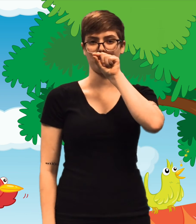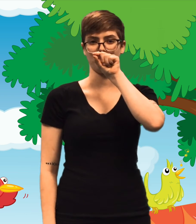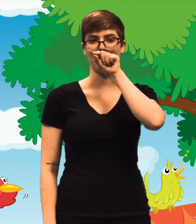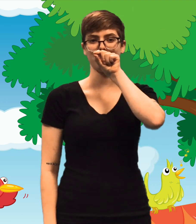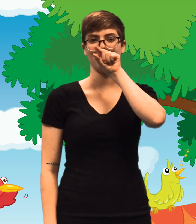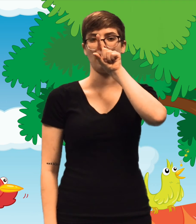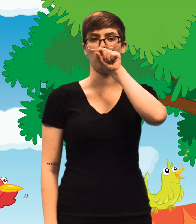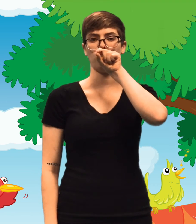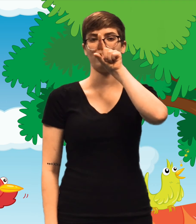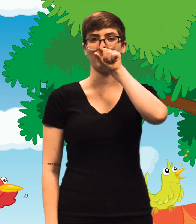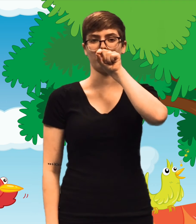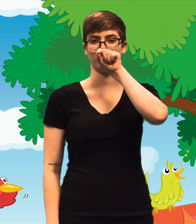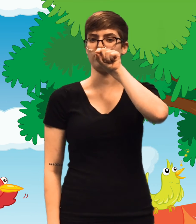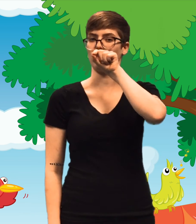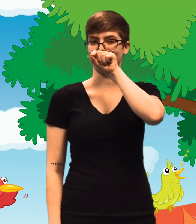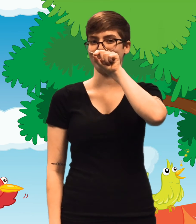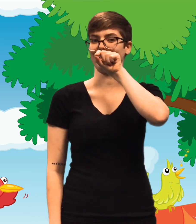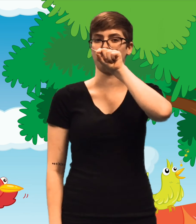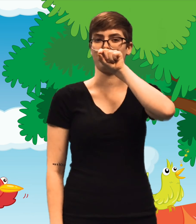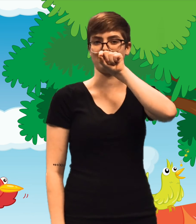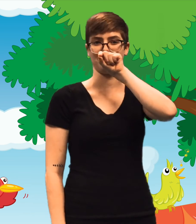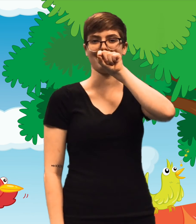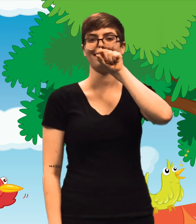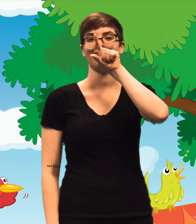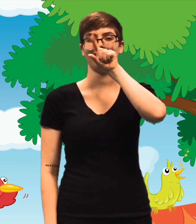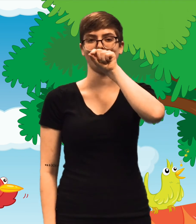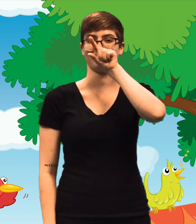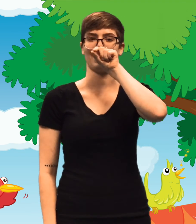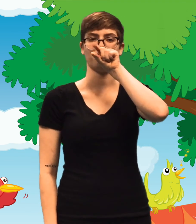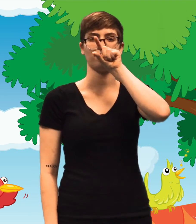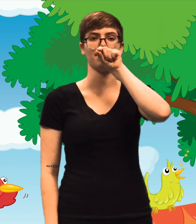your mouth and open and close it twice like a bird's bee. That's the sign for bird.